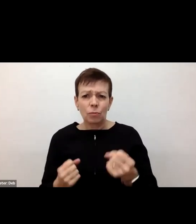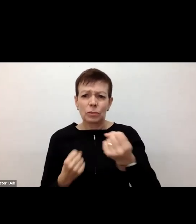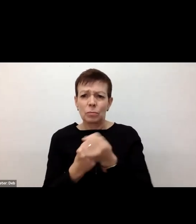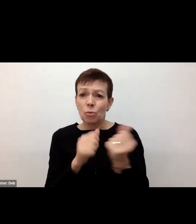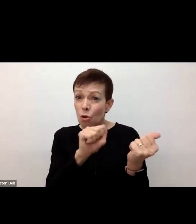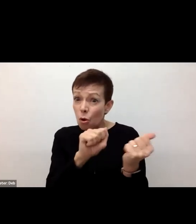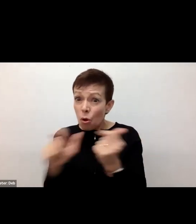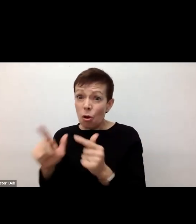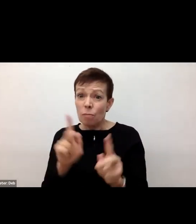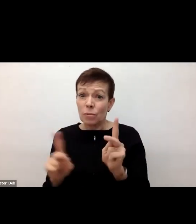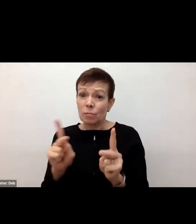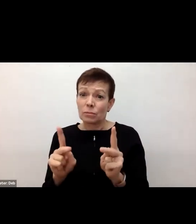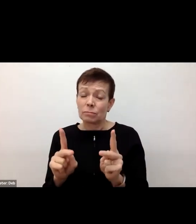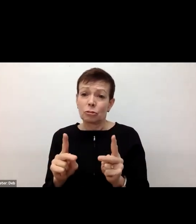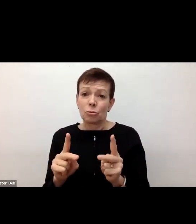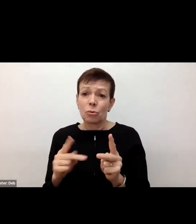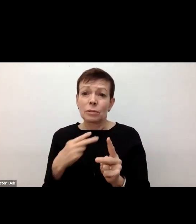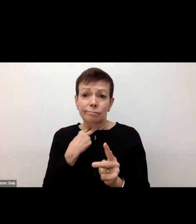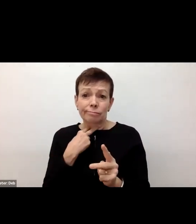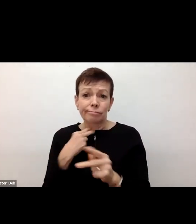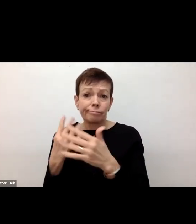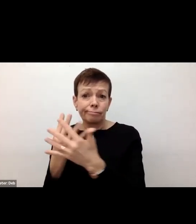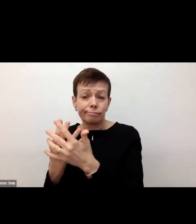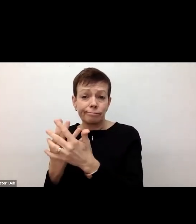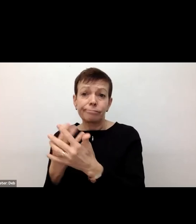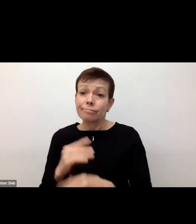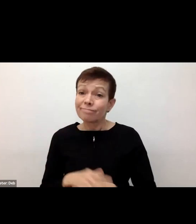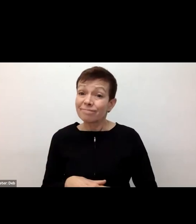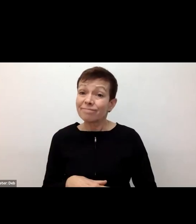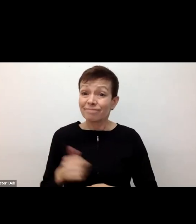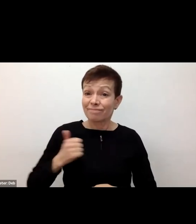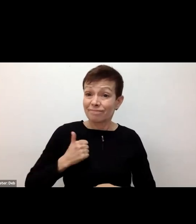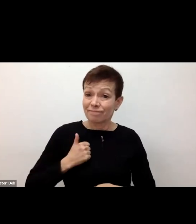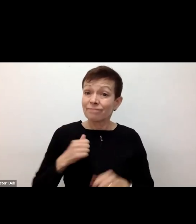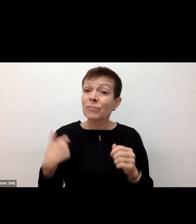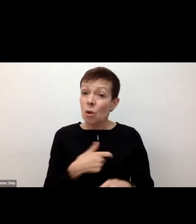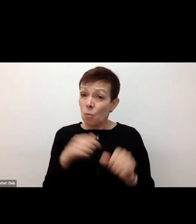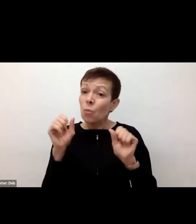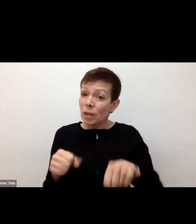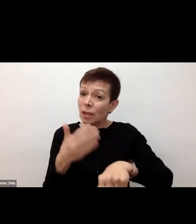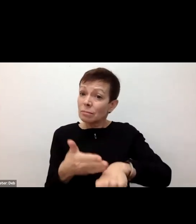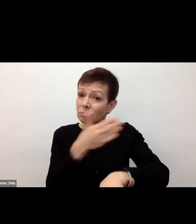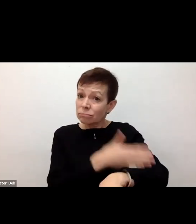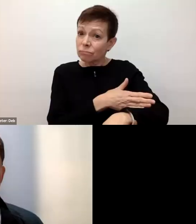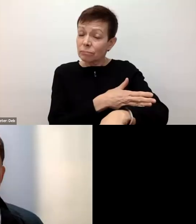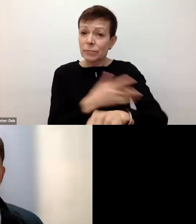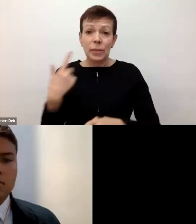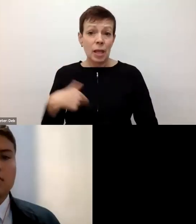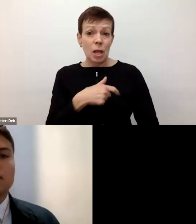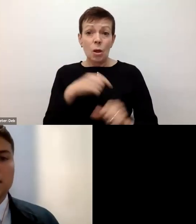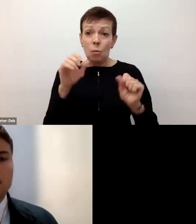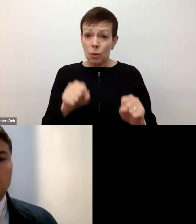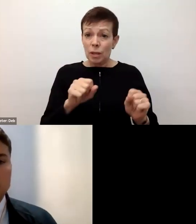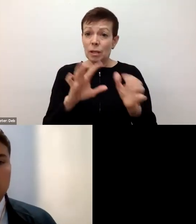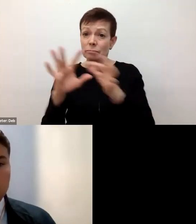We can be better. As a country, as faith communities, we can be better and we can work together with all levels of